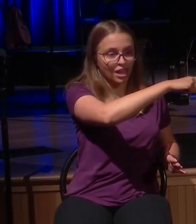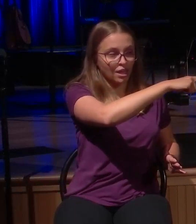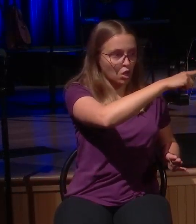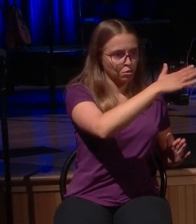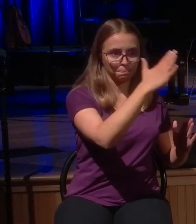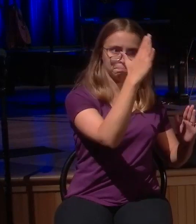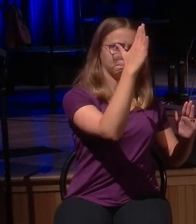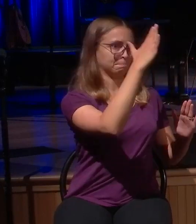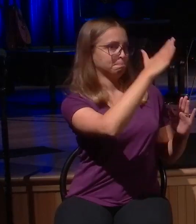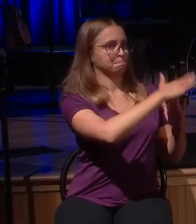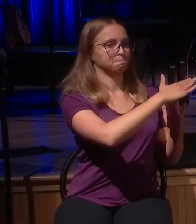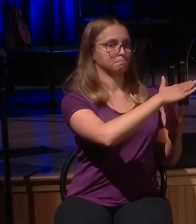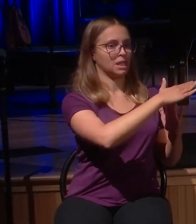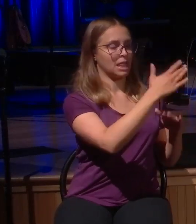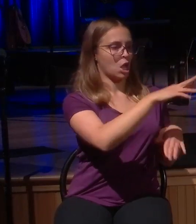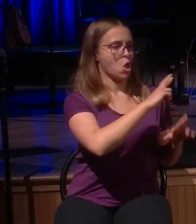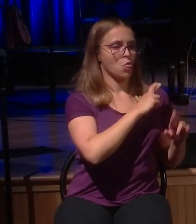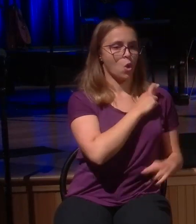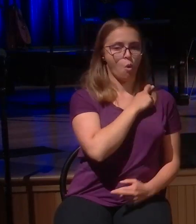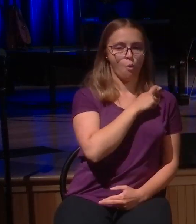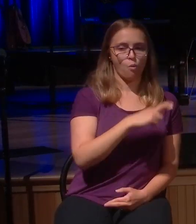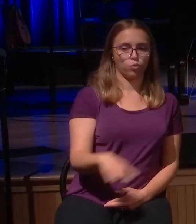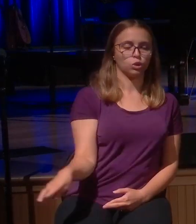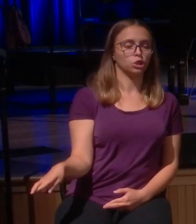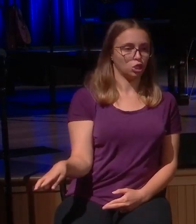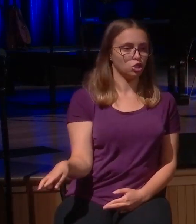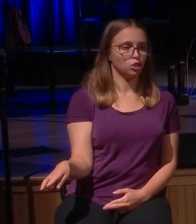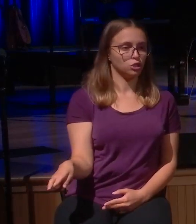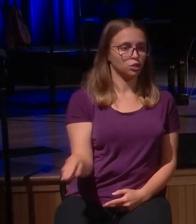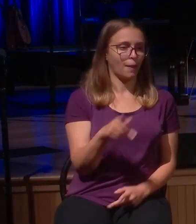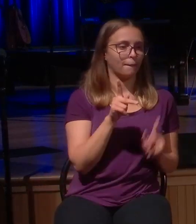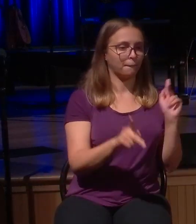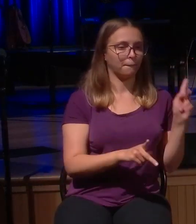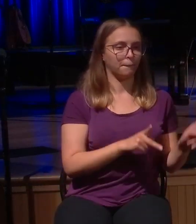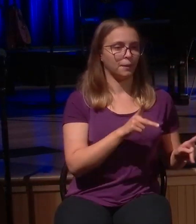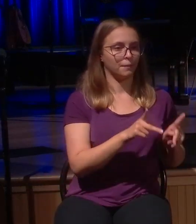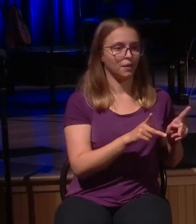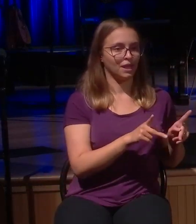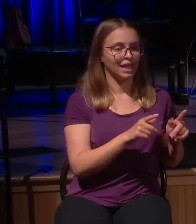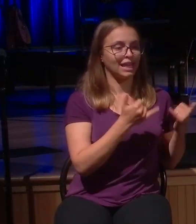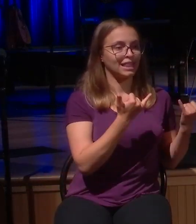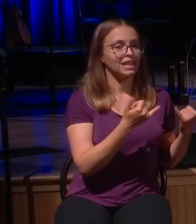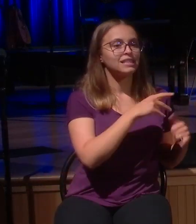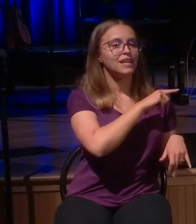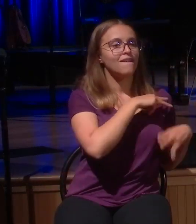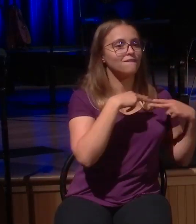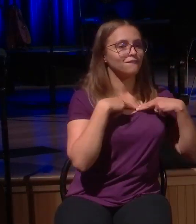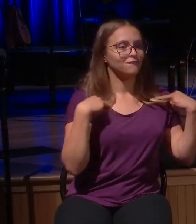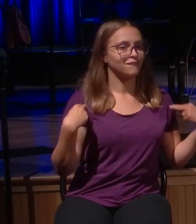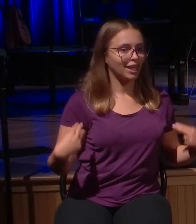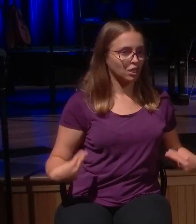all together. In fact, they're the religious brand of the community. And these Pharisees and scribes, it says this, grumbled.